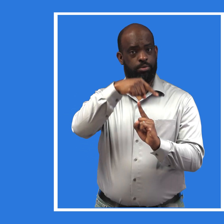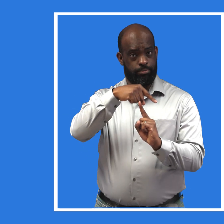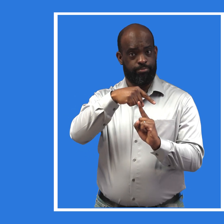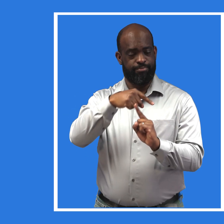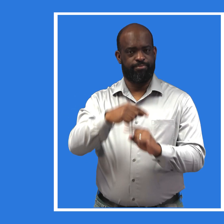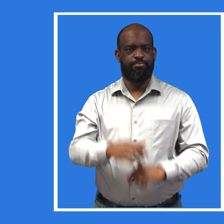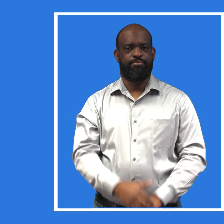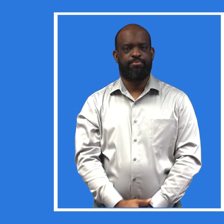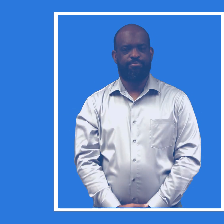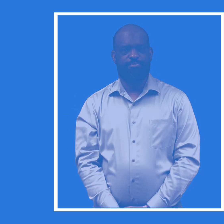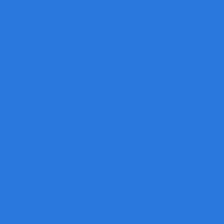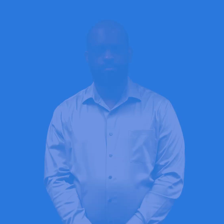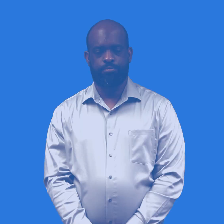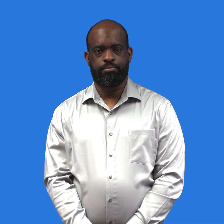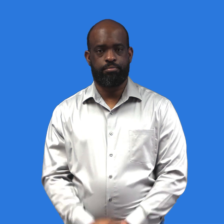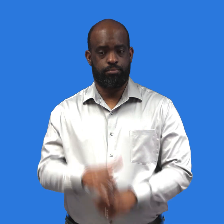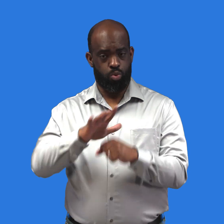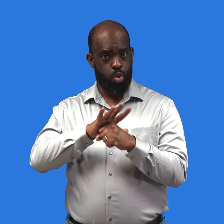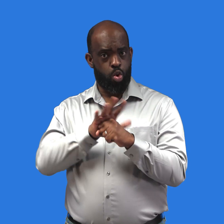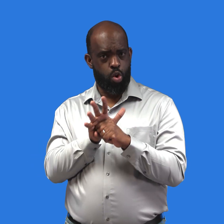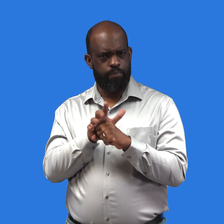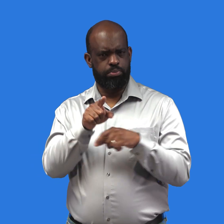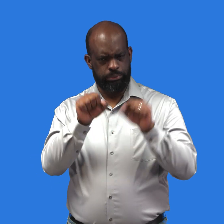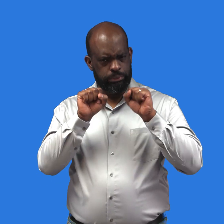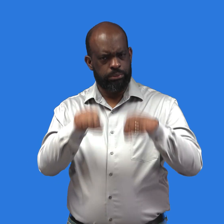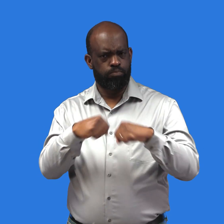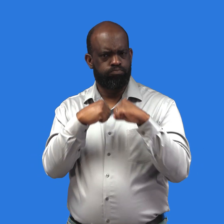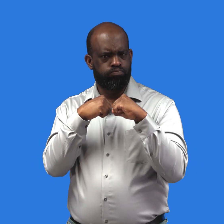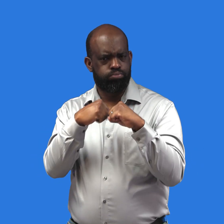pauses in the audio to allow the message to be clear for the Deaf ASO user.